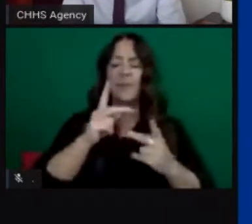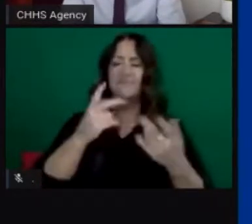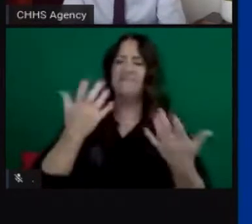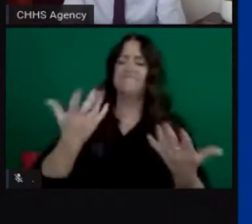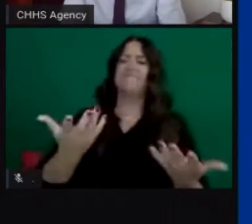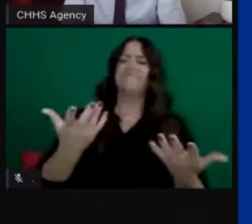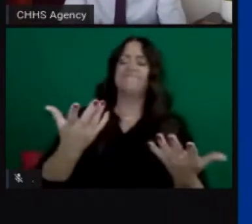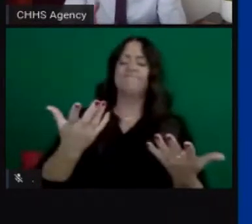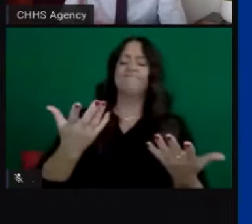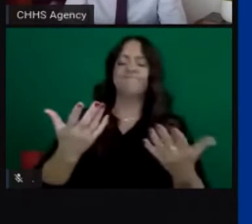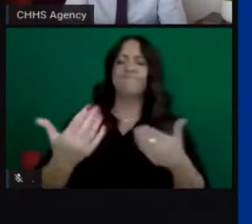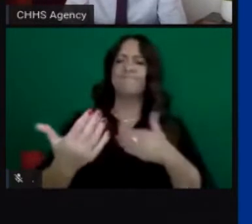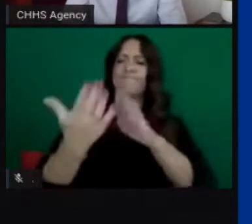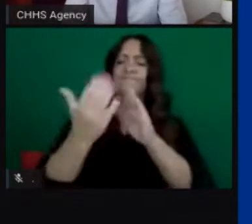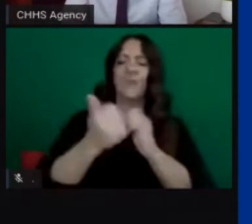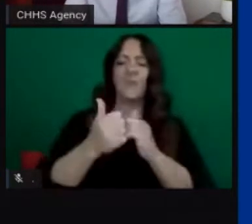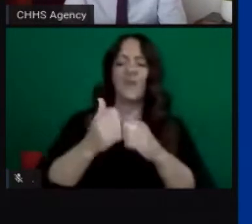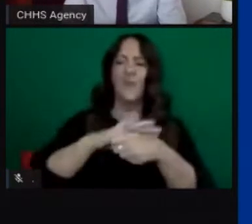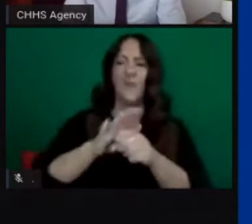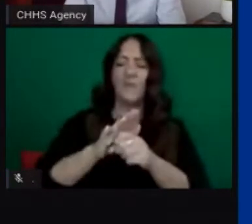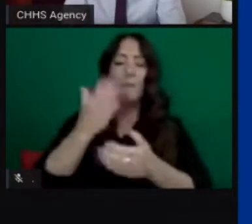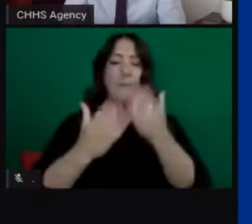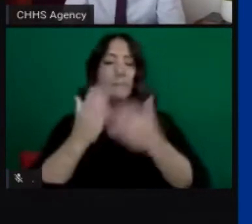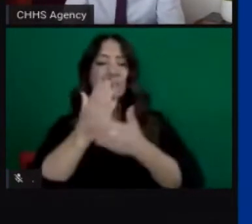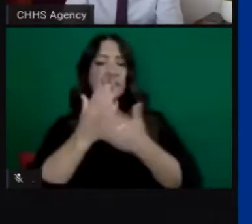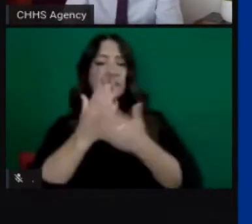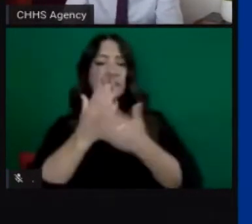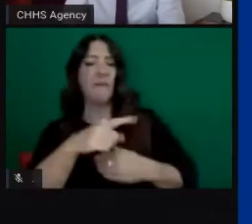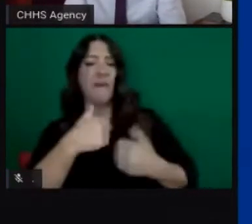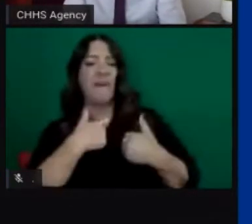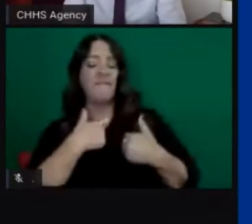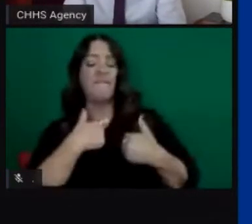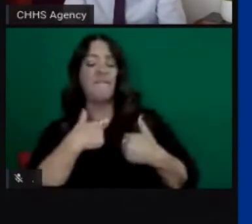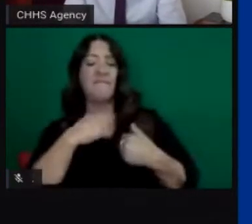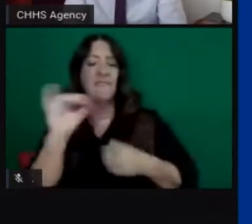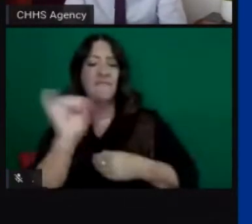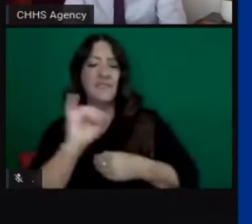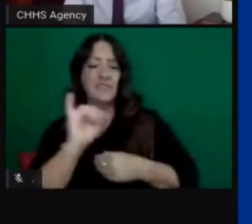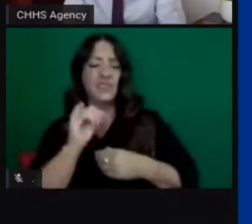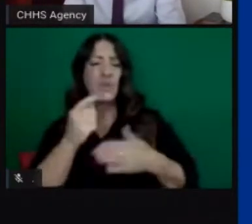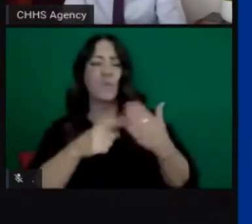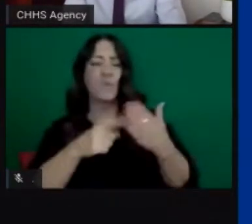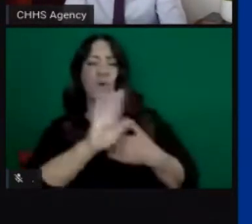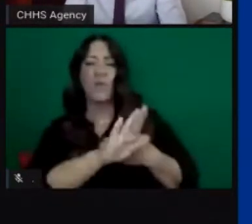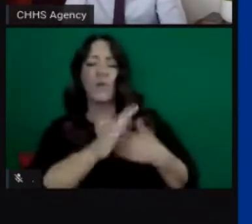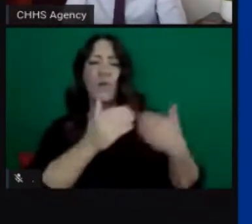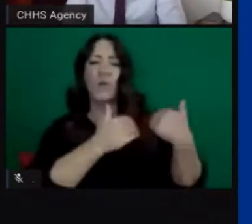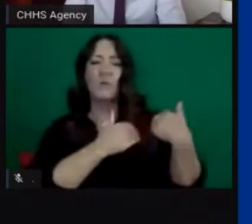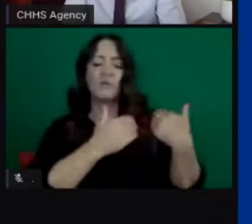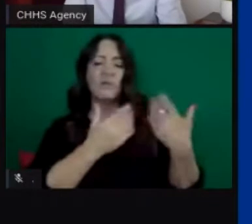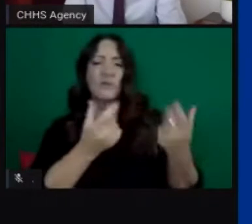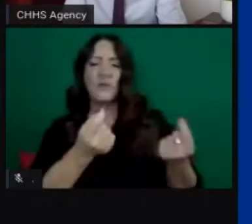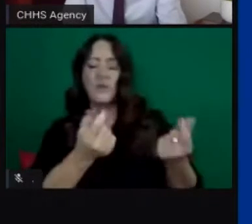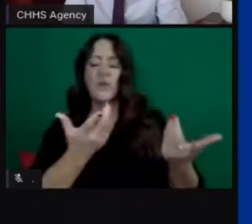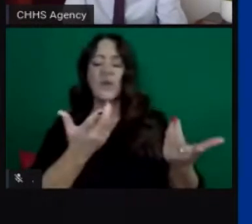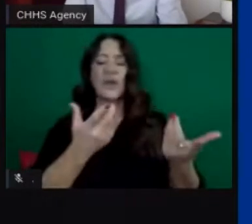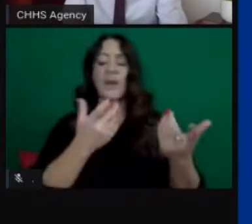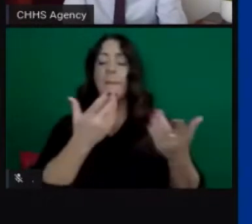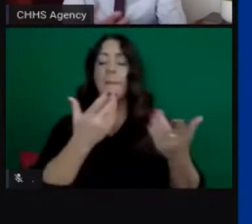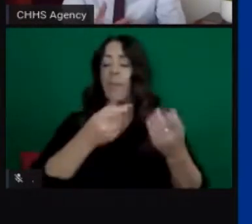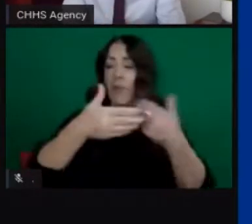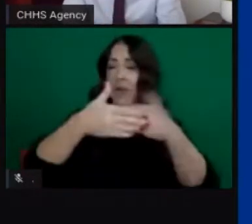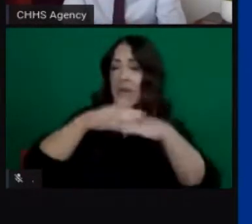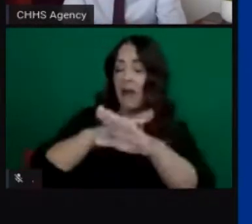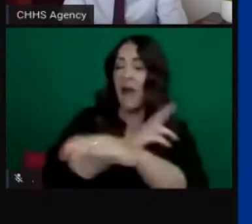are infected and what their sort of response is whether they're hospitalized and their treatment